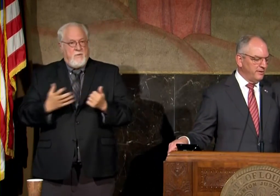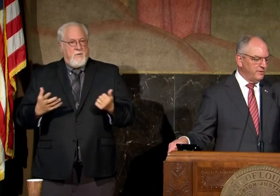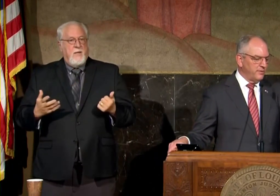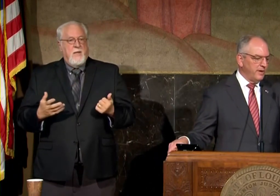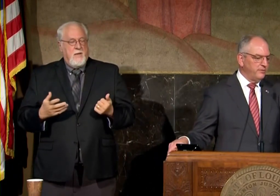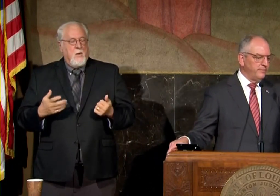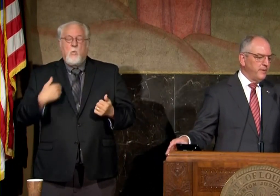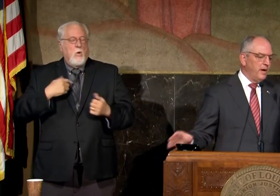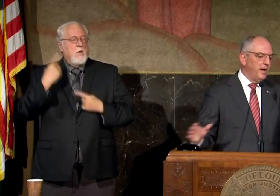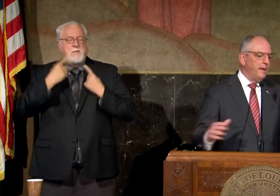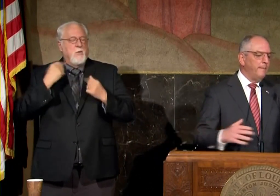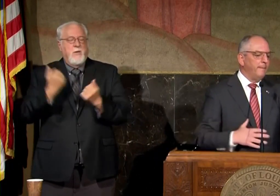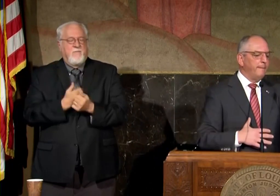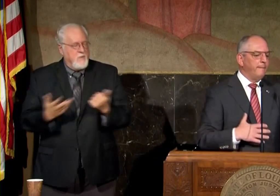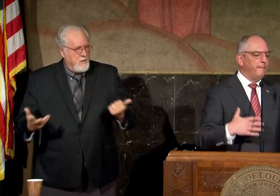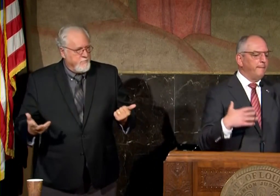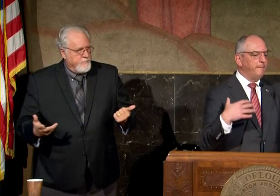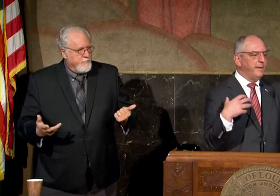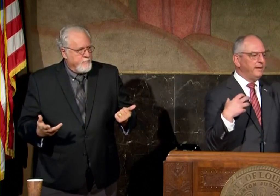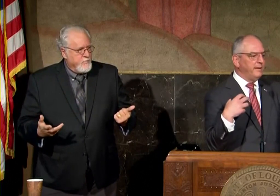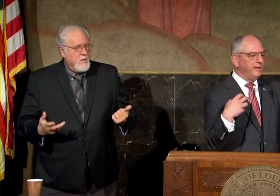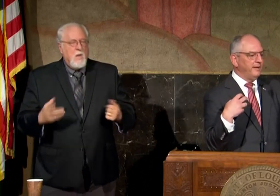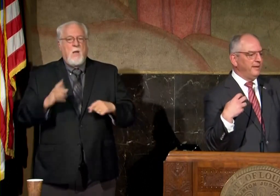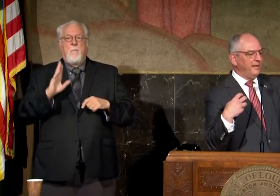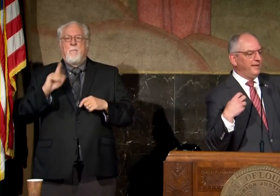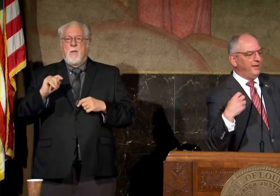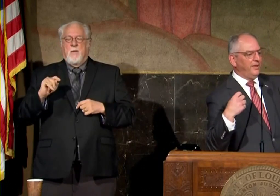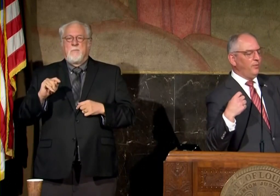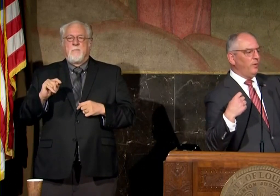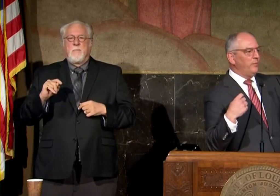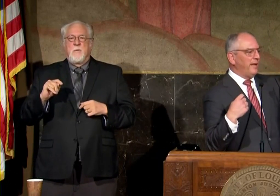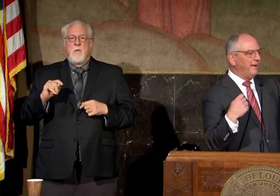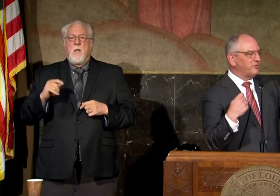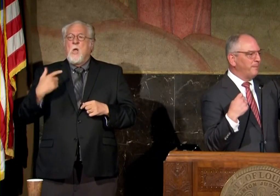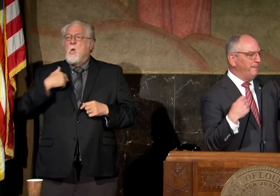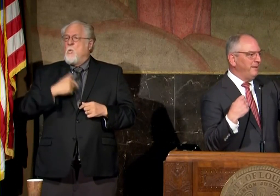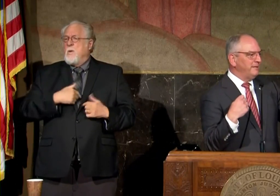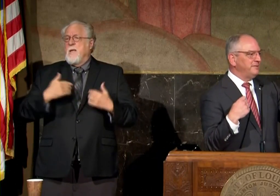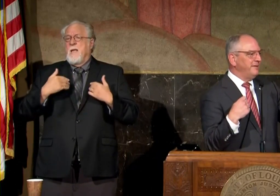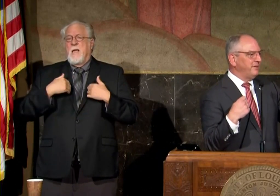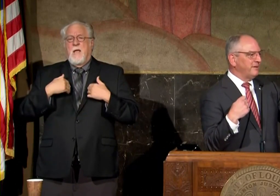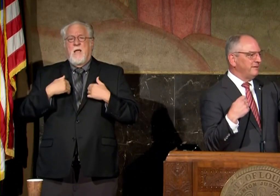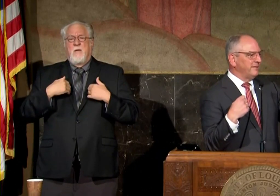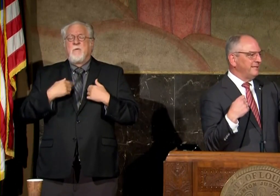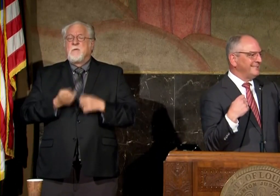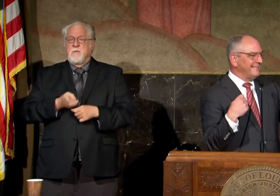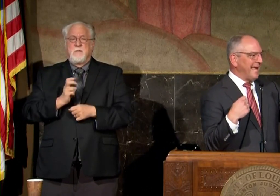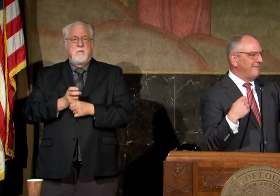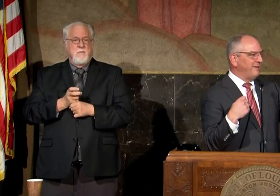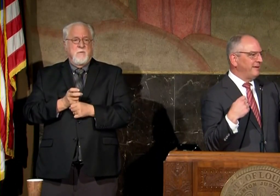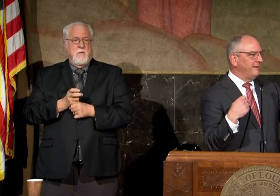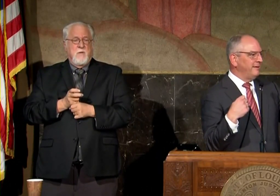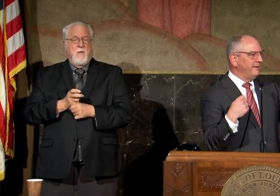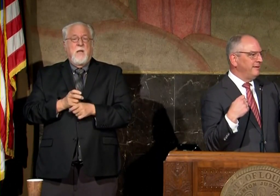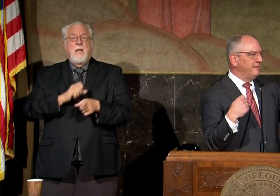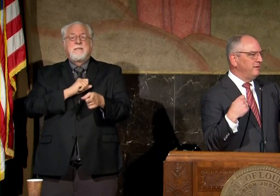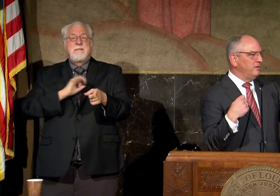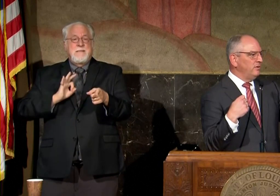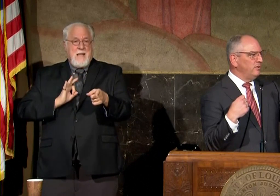consideration uh but we would have tremendous difficulty staffing